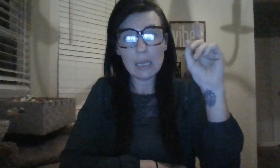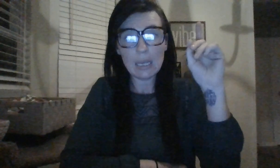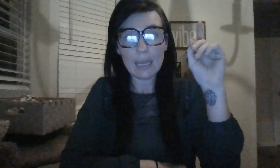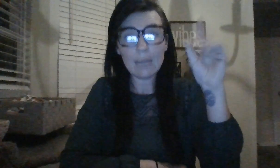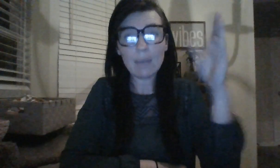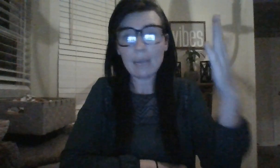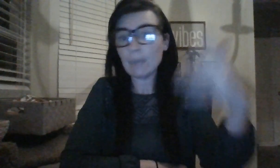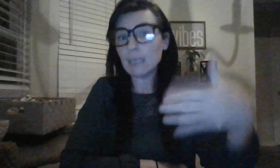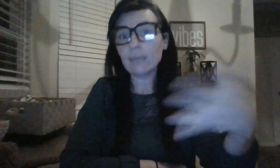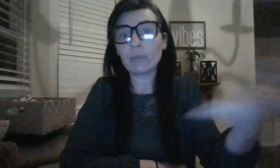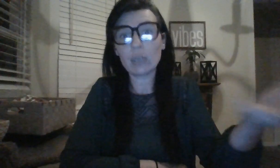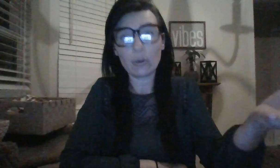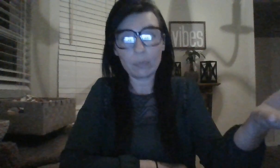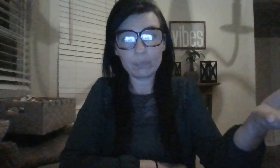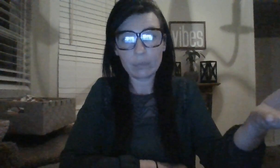it might be a different home.